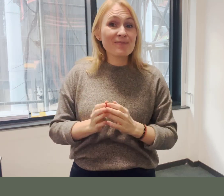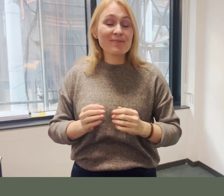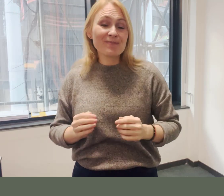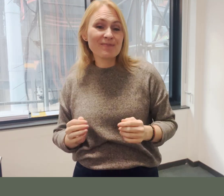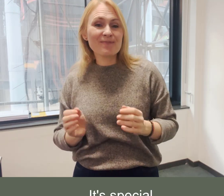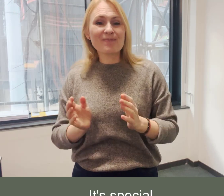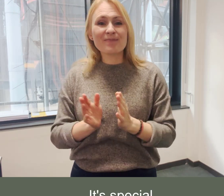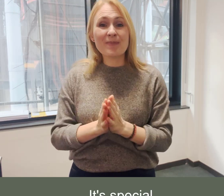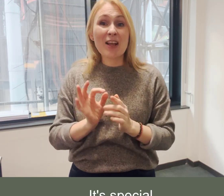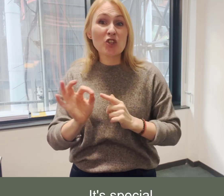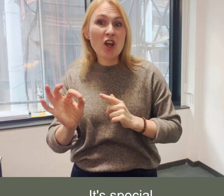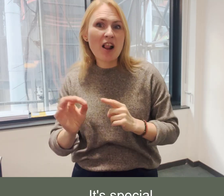It's special